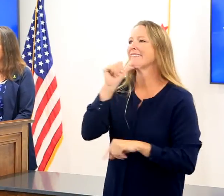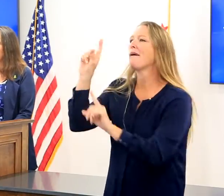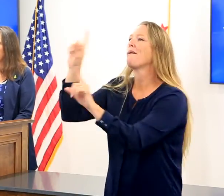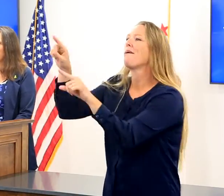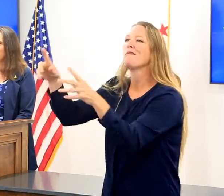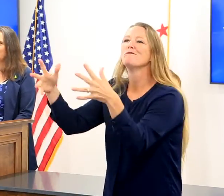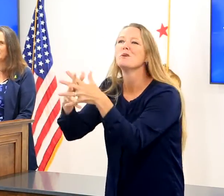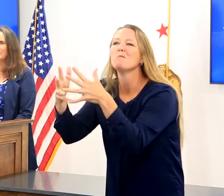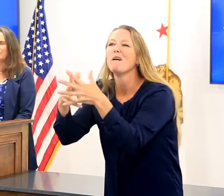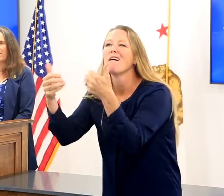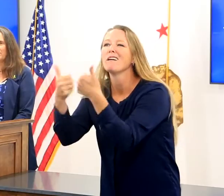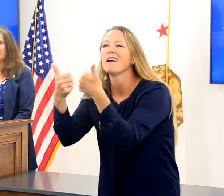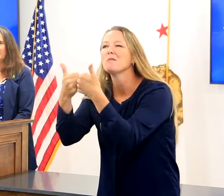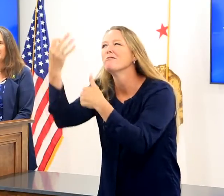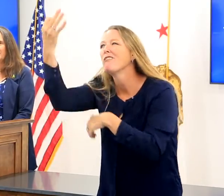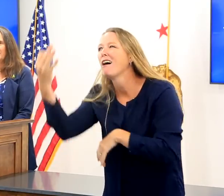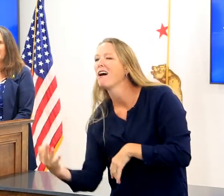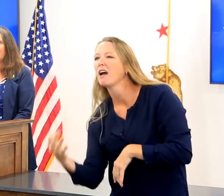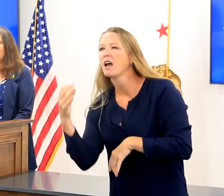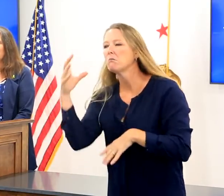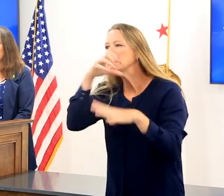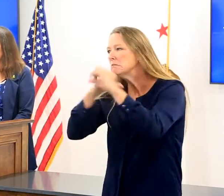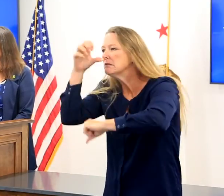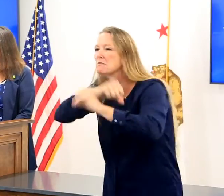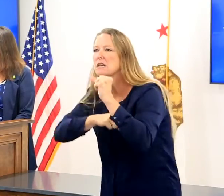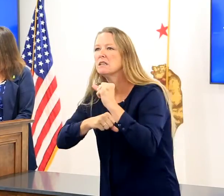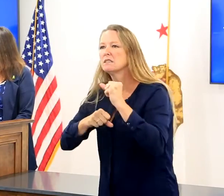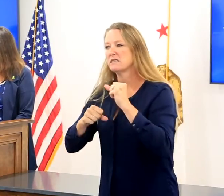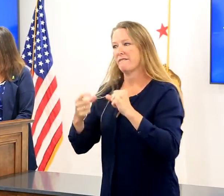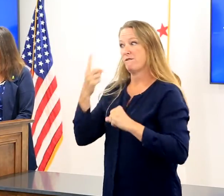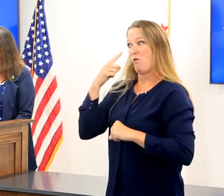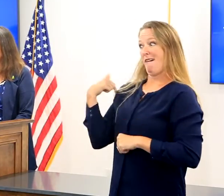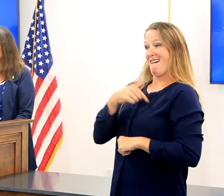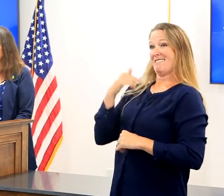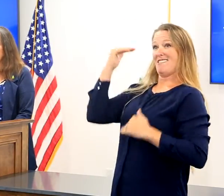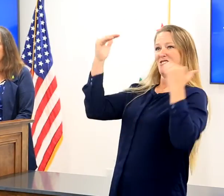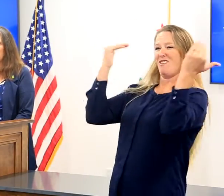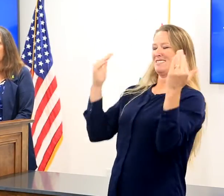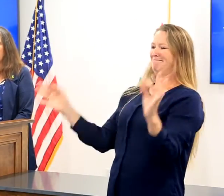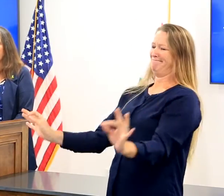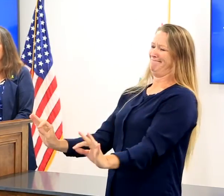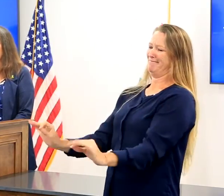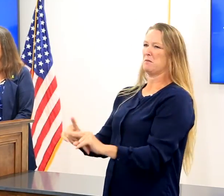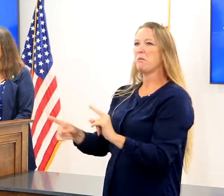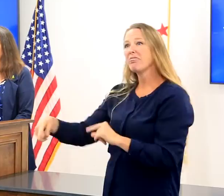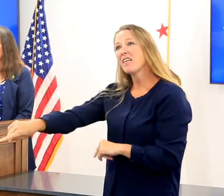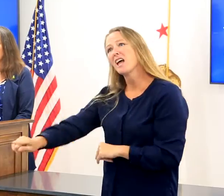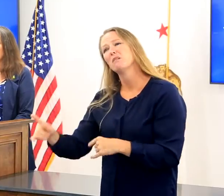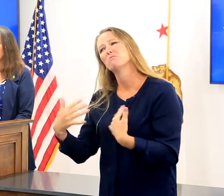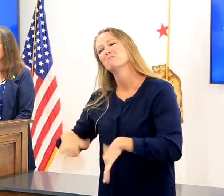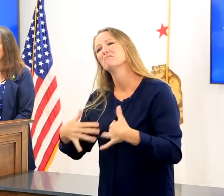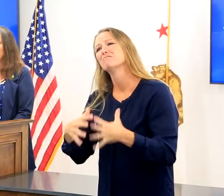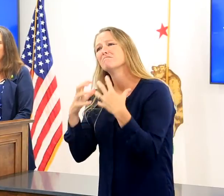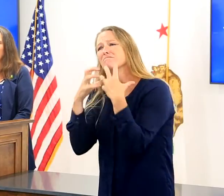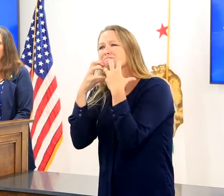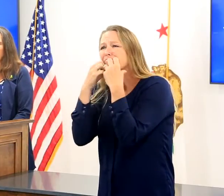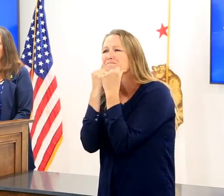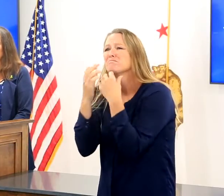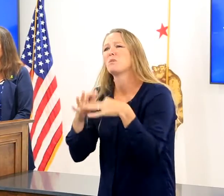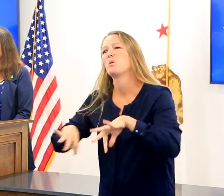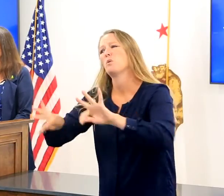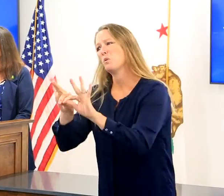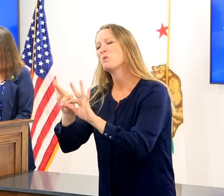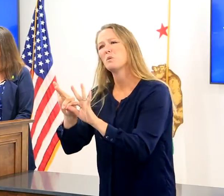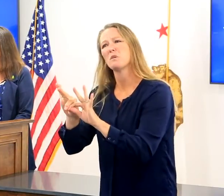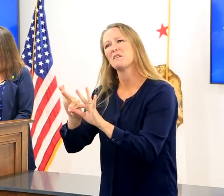don't have the life experiences adults have and those are extremely important life goals for them. to see their